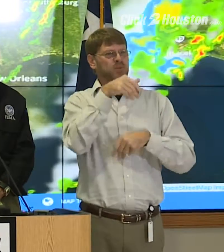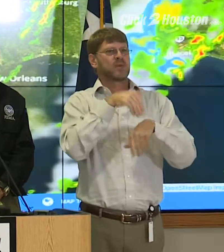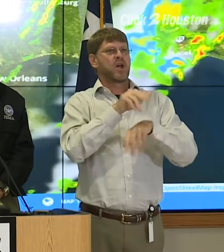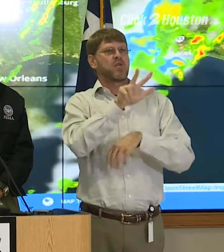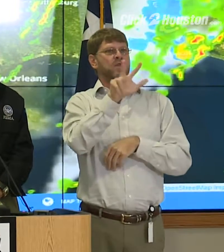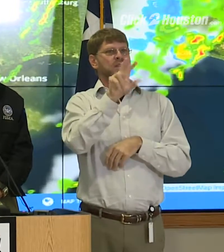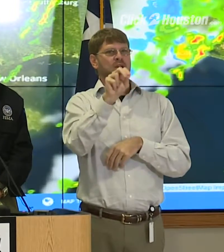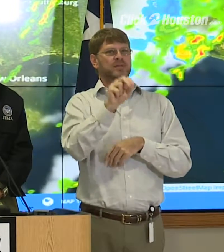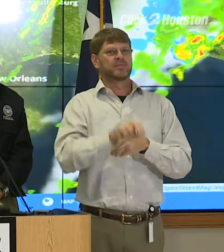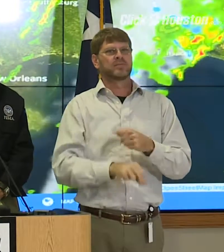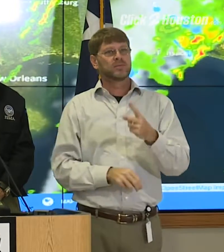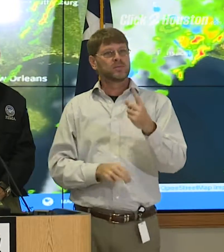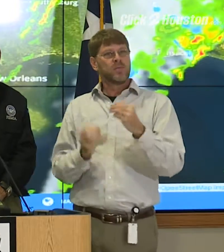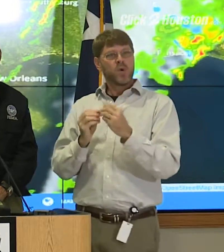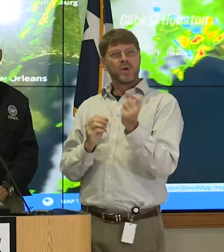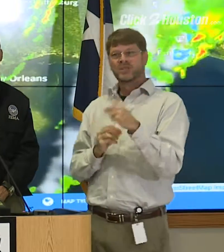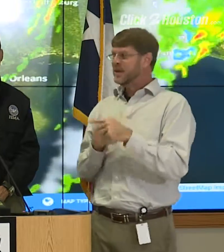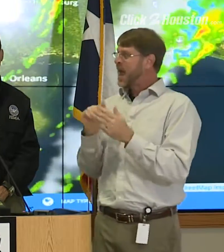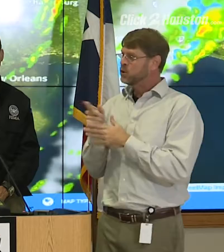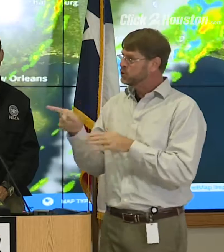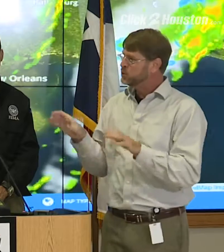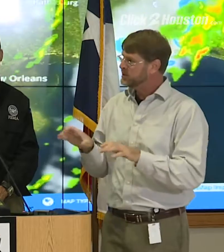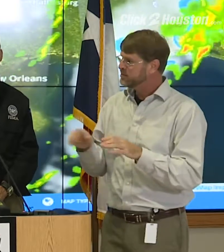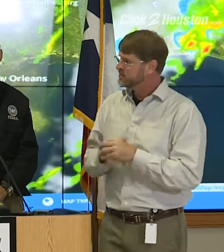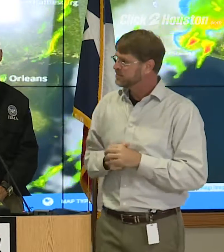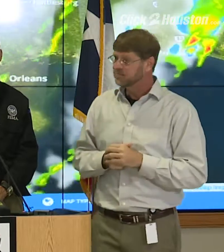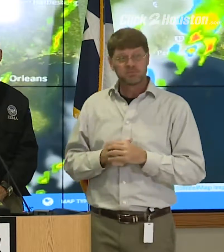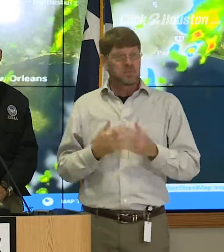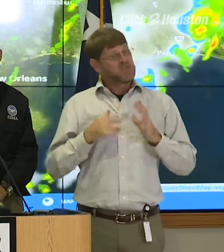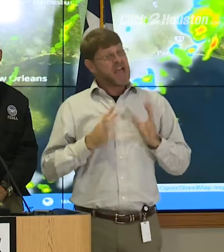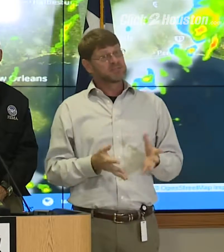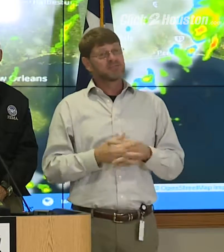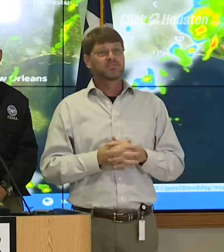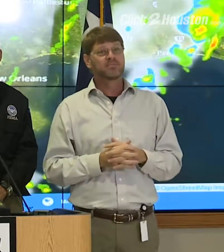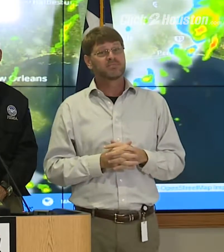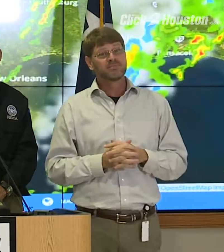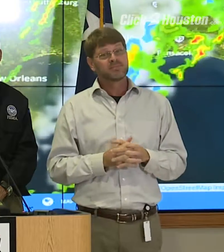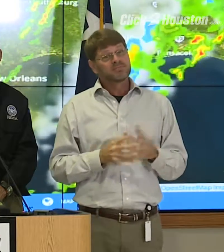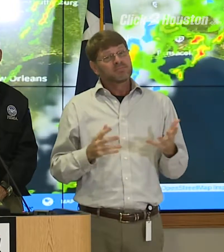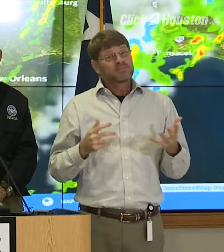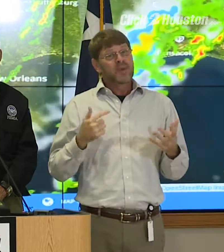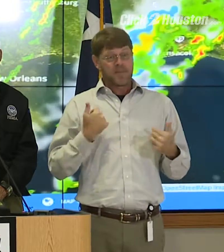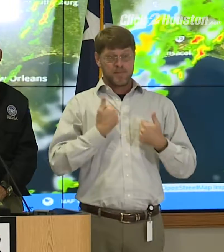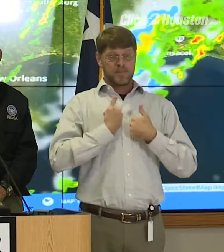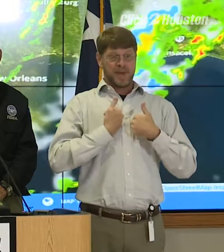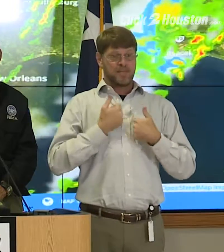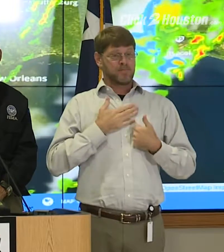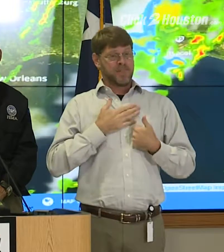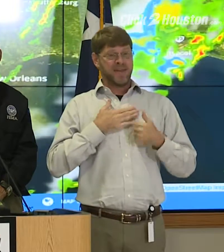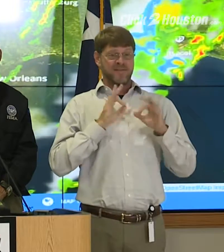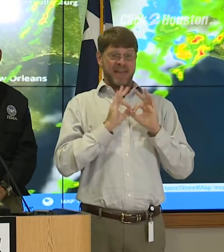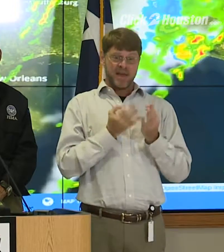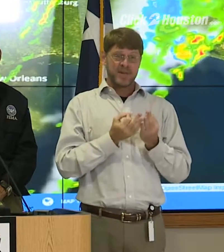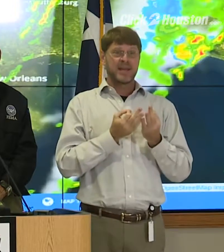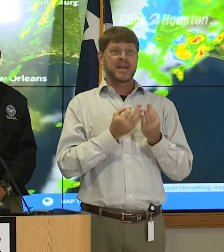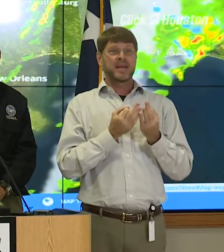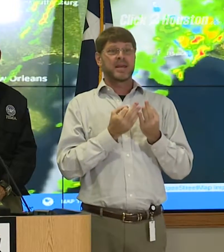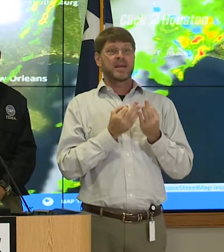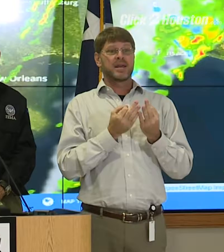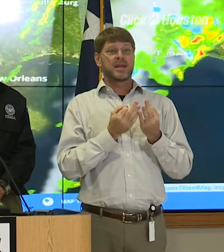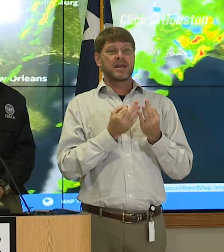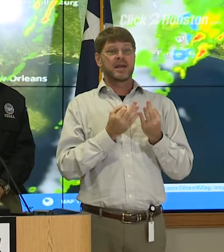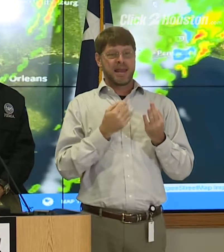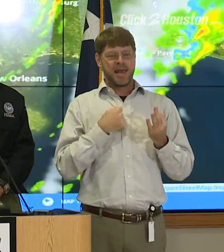at 330. Judge one question. How are you doing? I'm doing fine. I mean, you know, me personally, my family, uh,